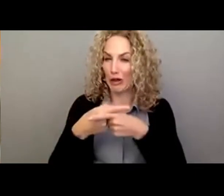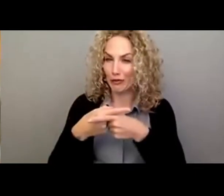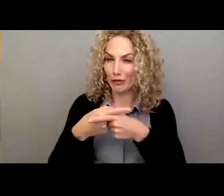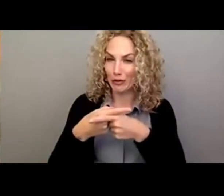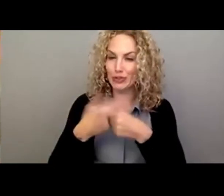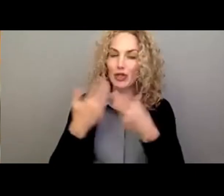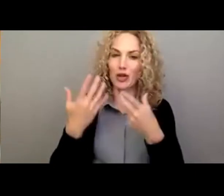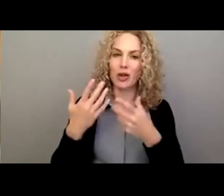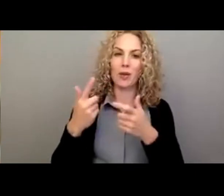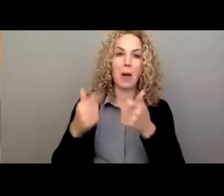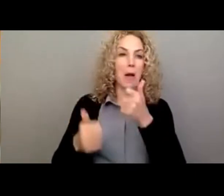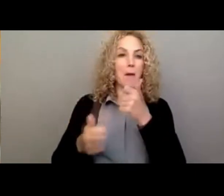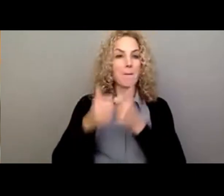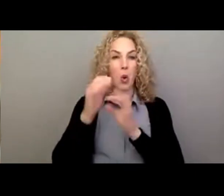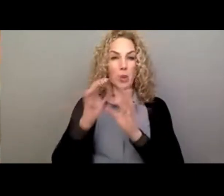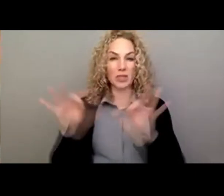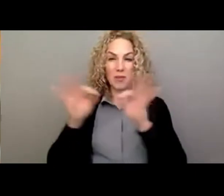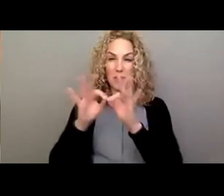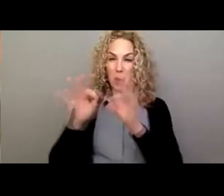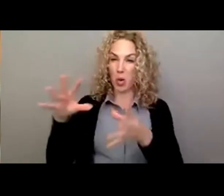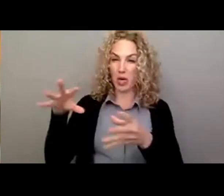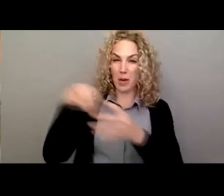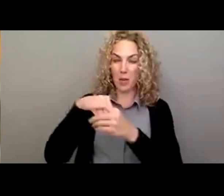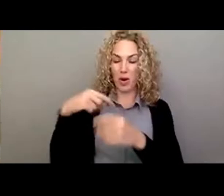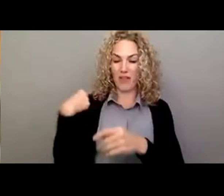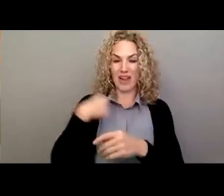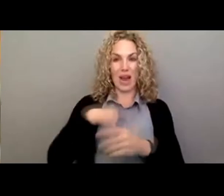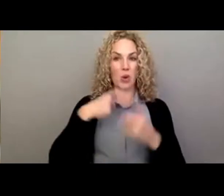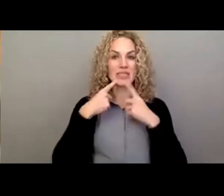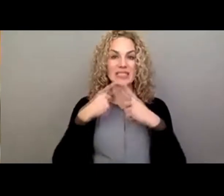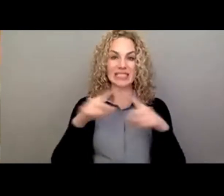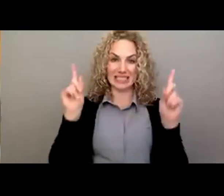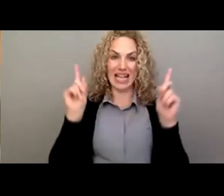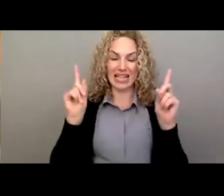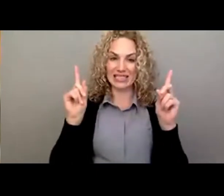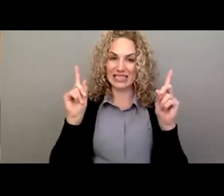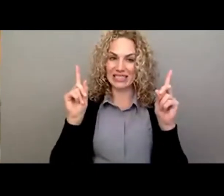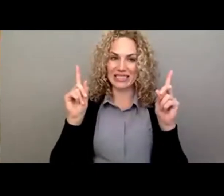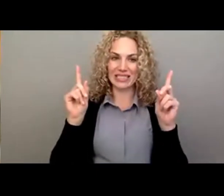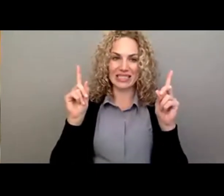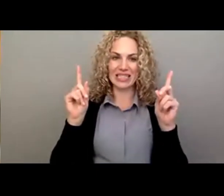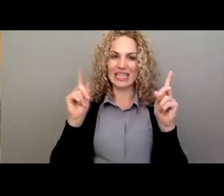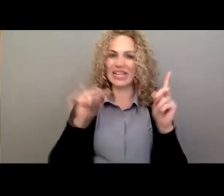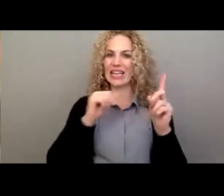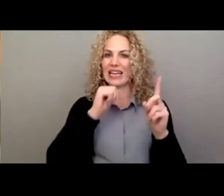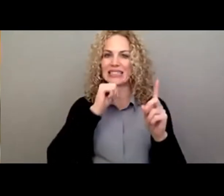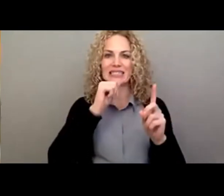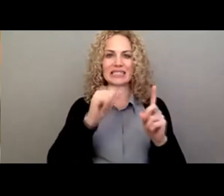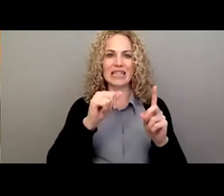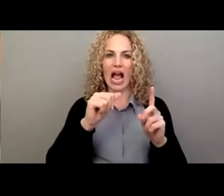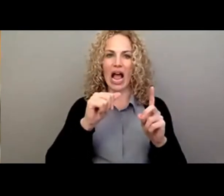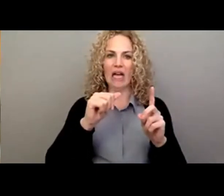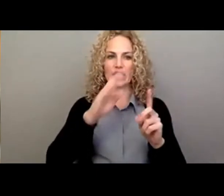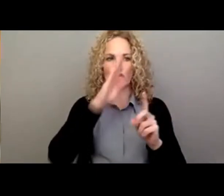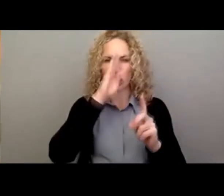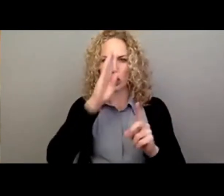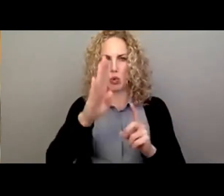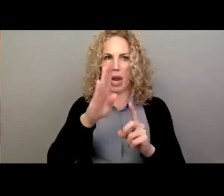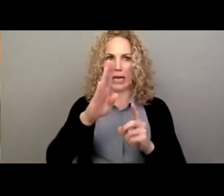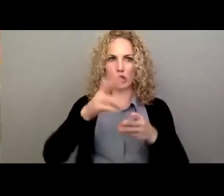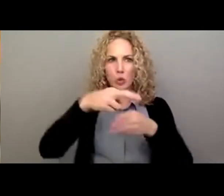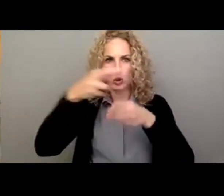the most important component of our success is not the direct result of any specific plan.